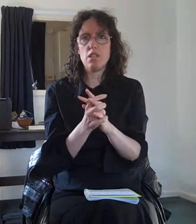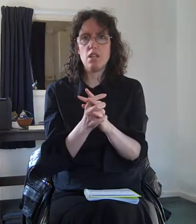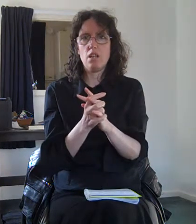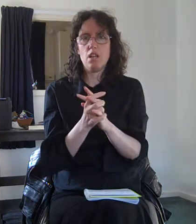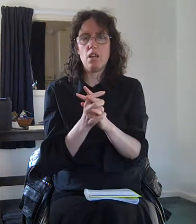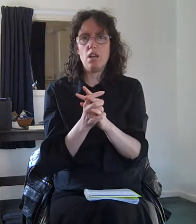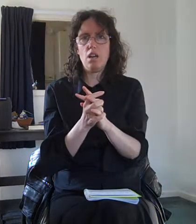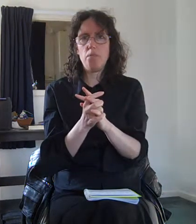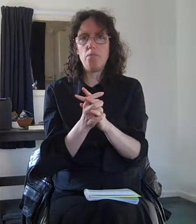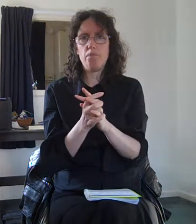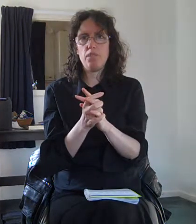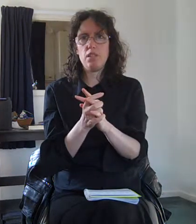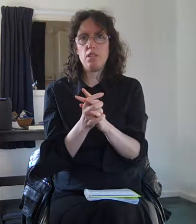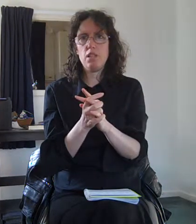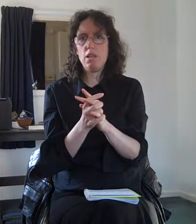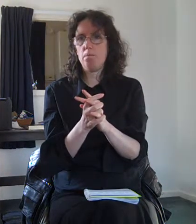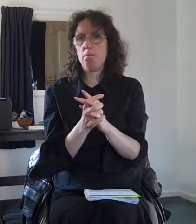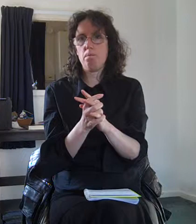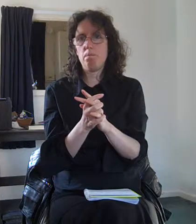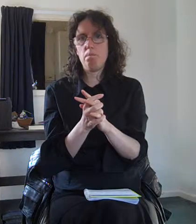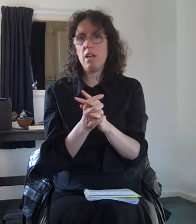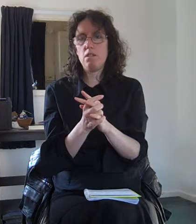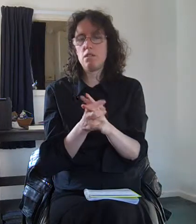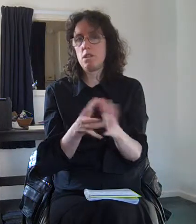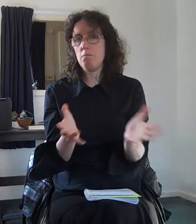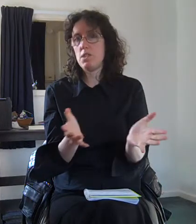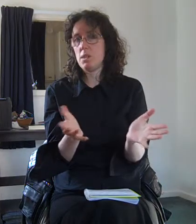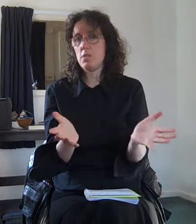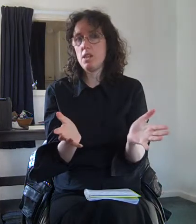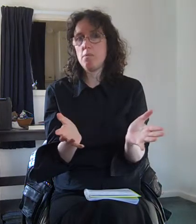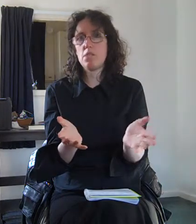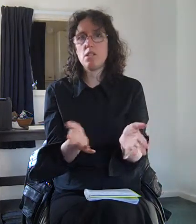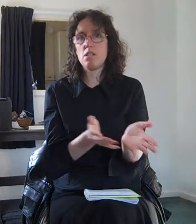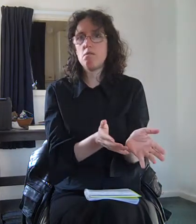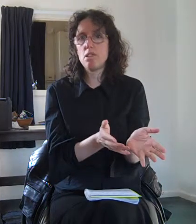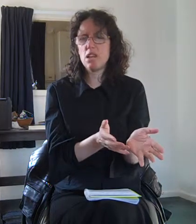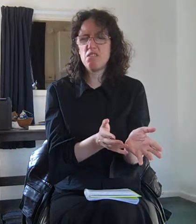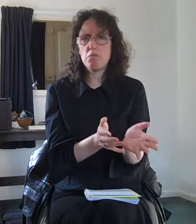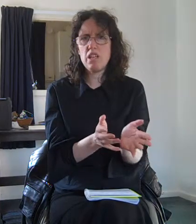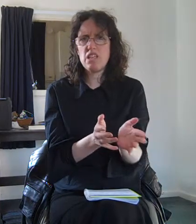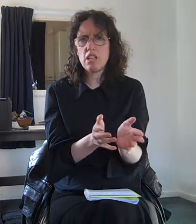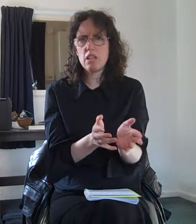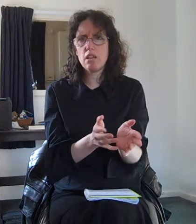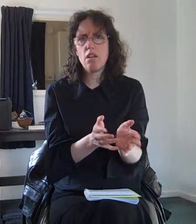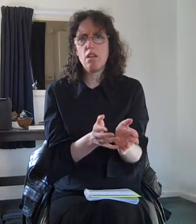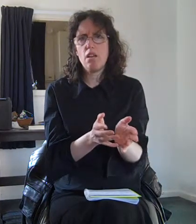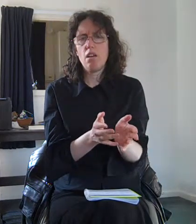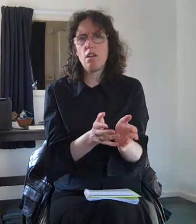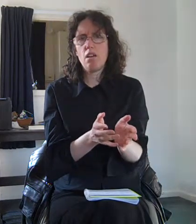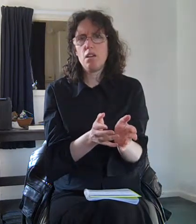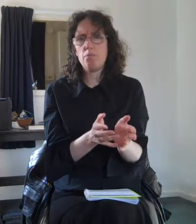um yeah met some sometimes they don't like reading um